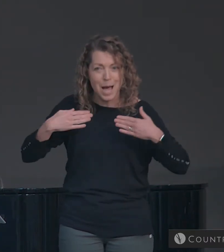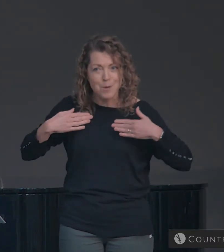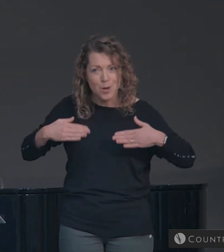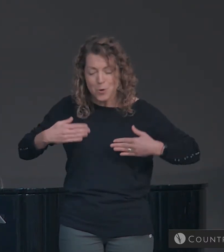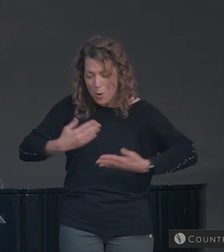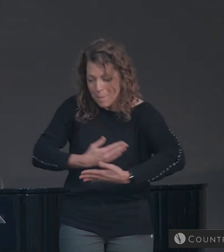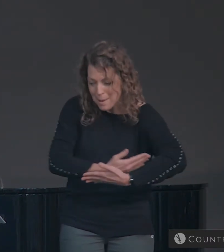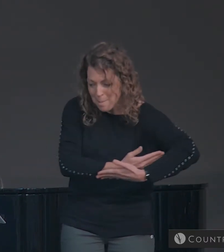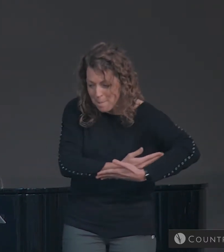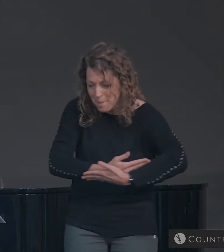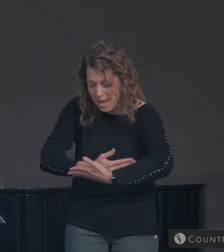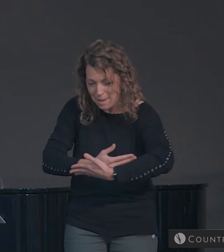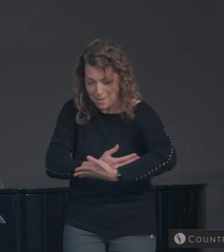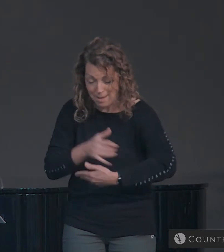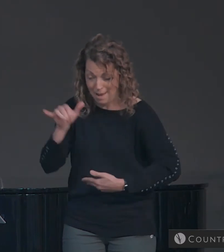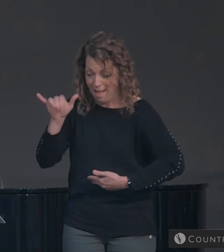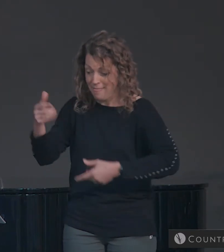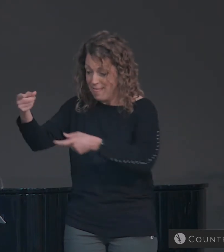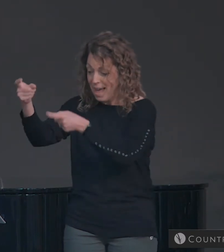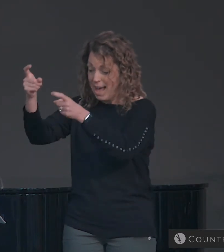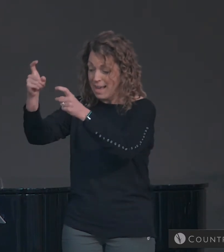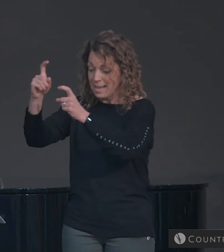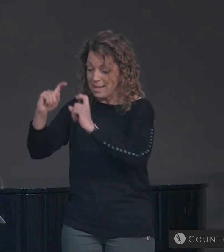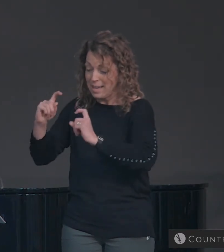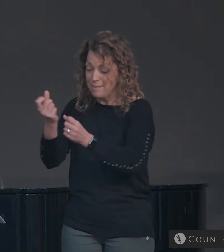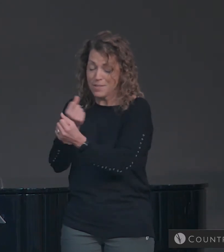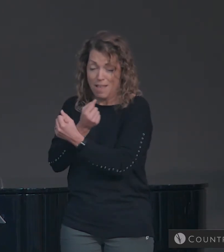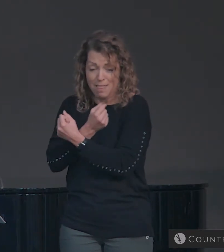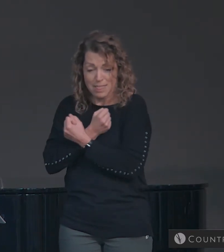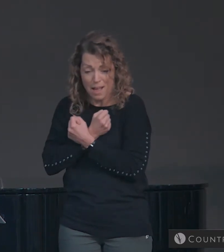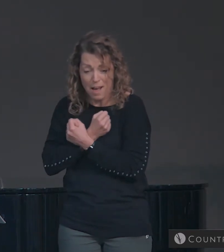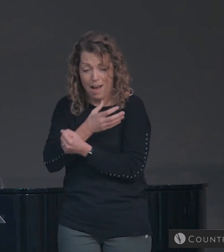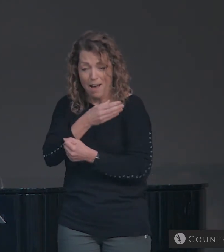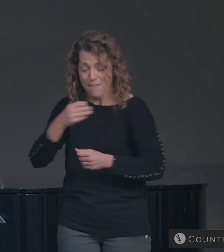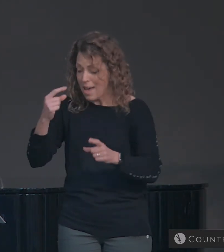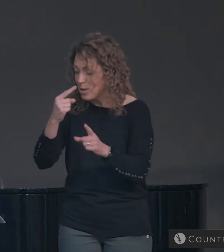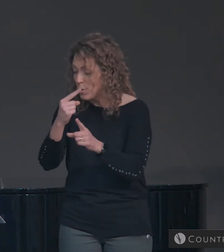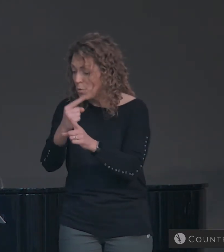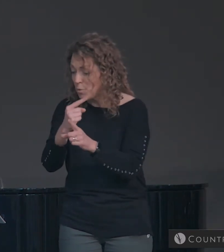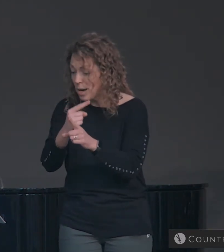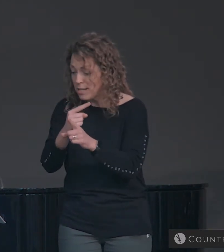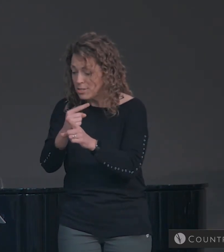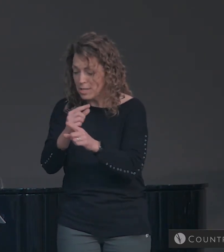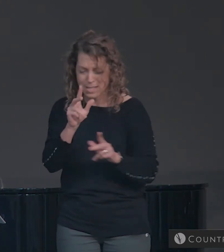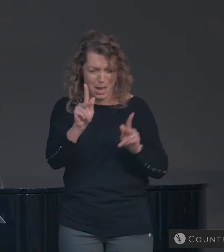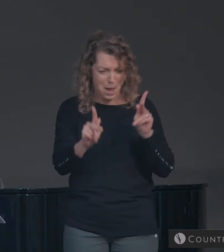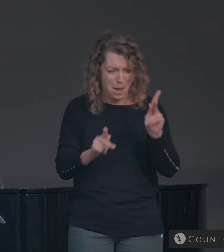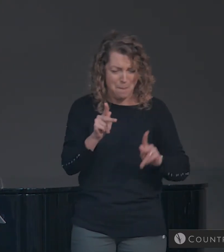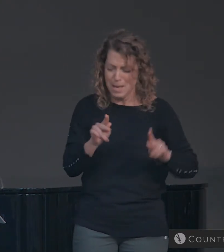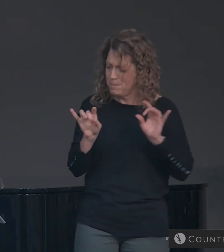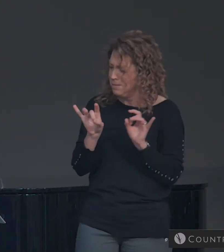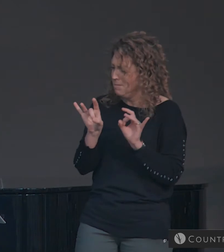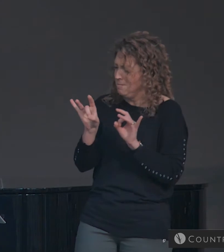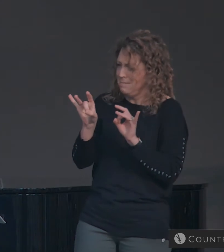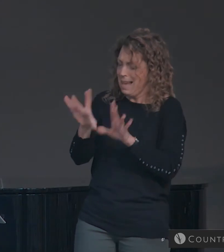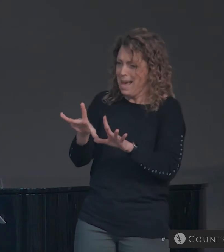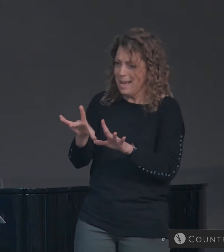helpless faith. This gift of love and righteousness,